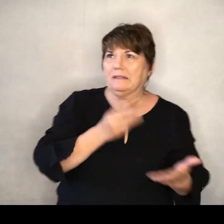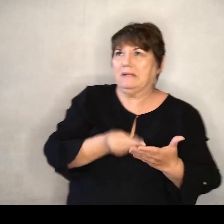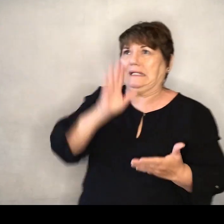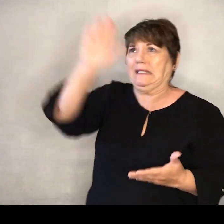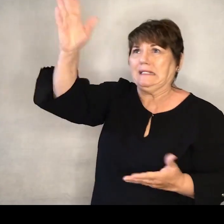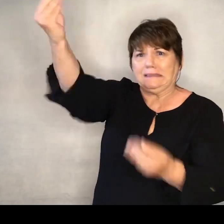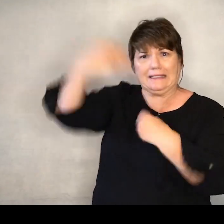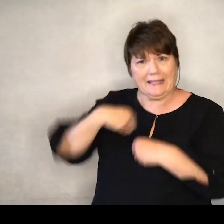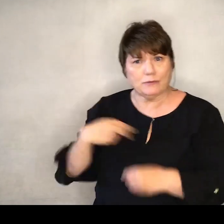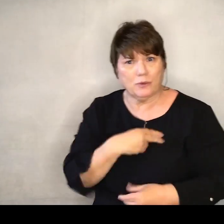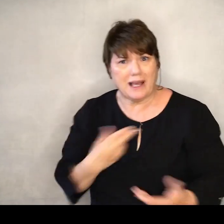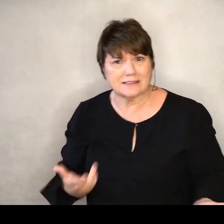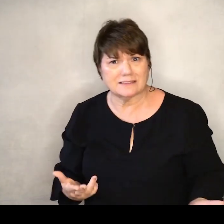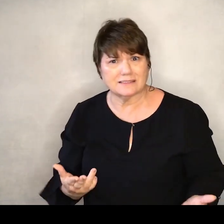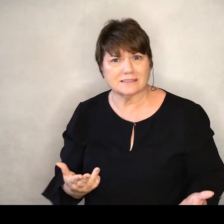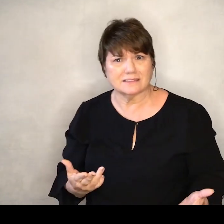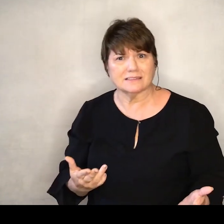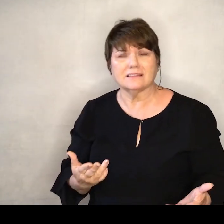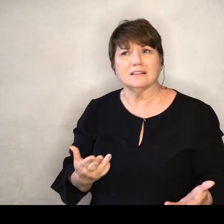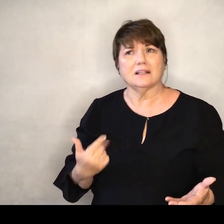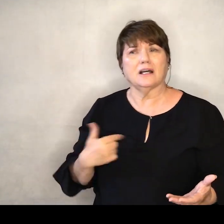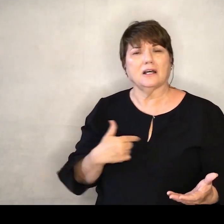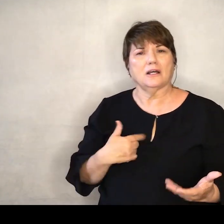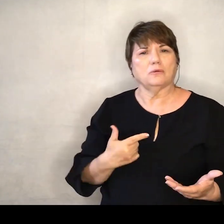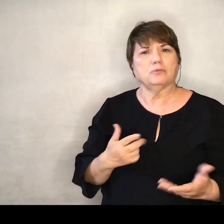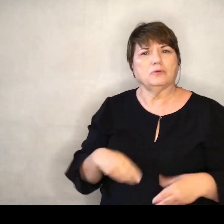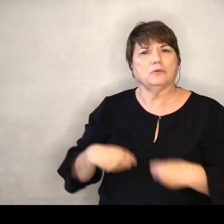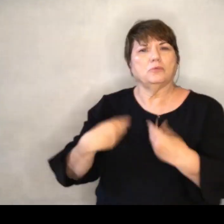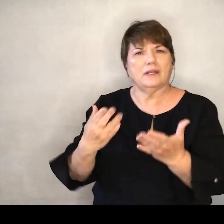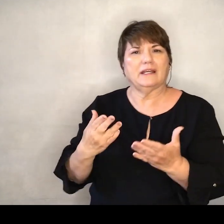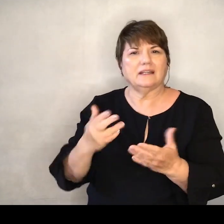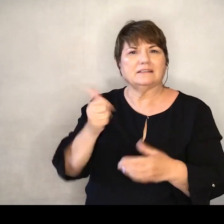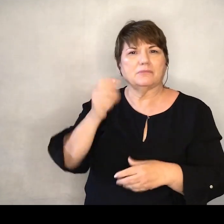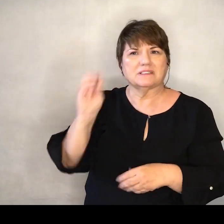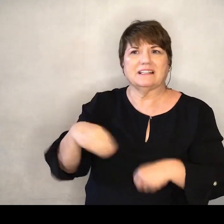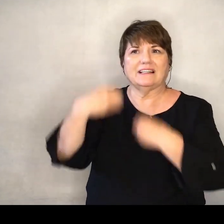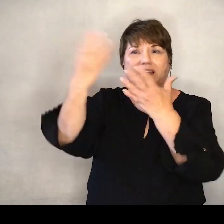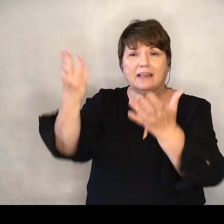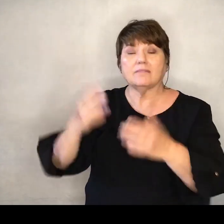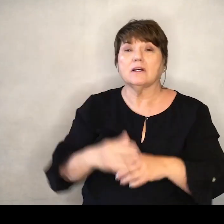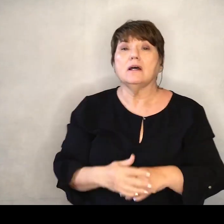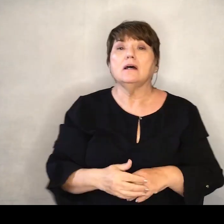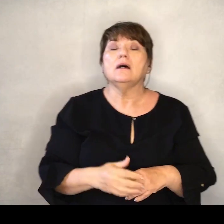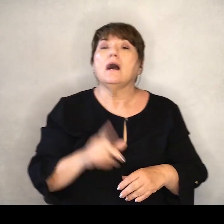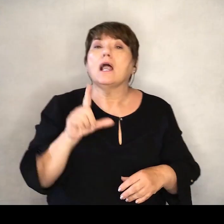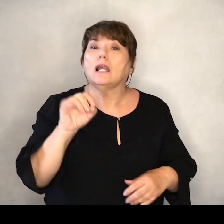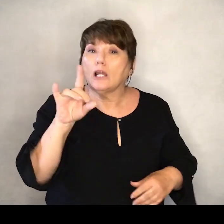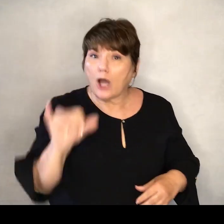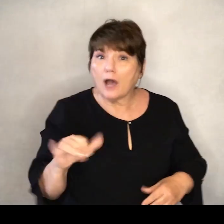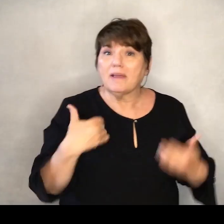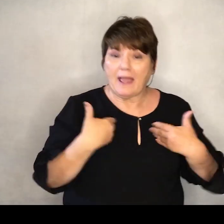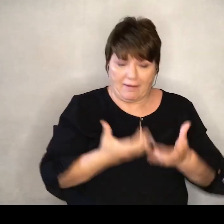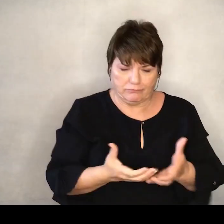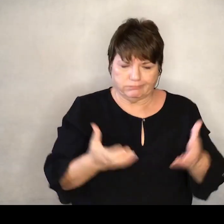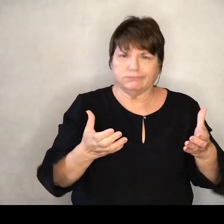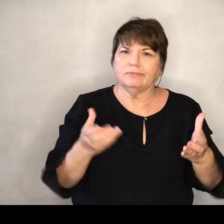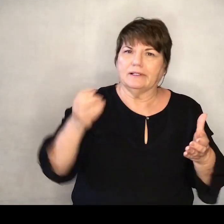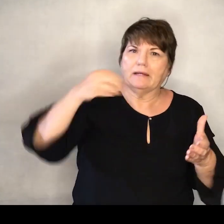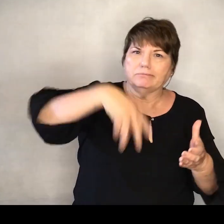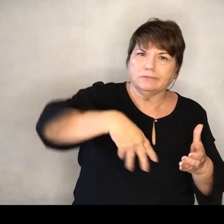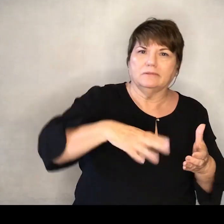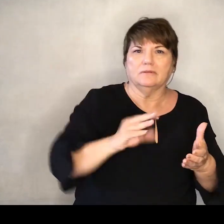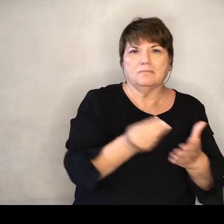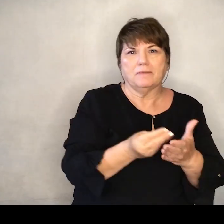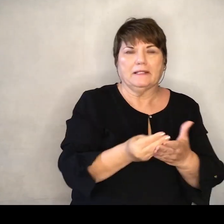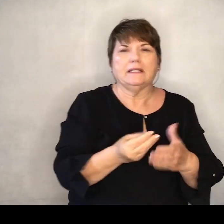sacrificially give to the church So you have an opportunity, there's a couple of plates in the back You can do it online, you can do it in an envelope However it is that